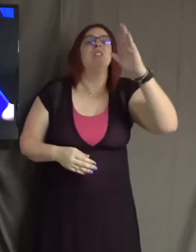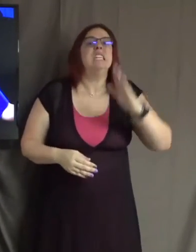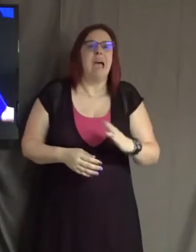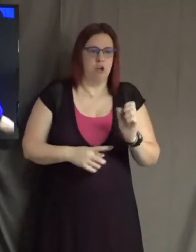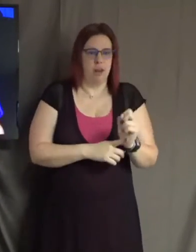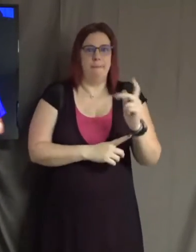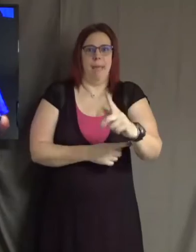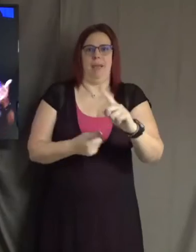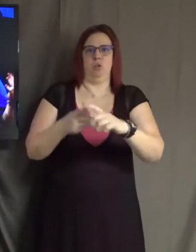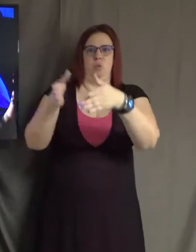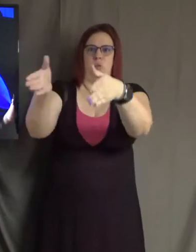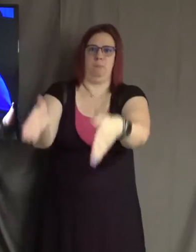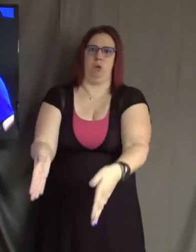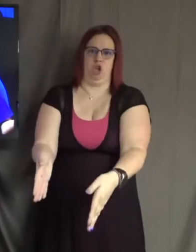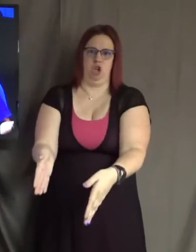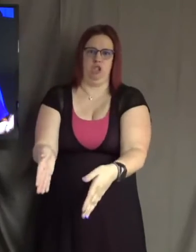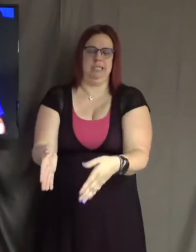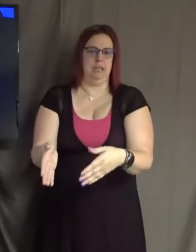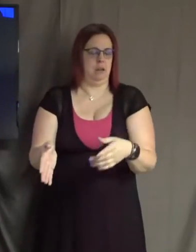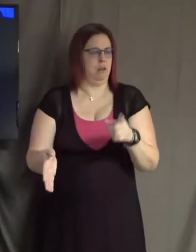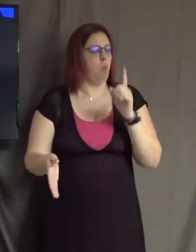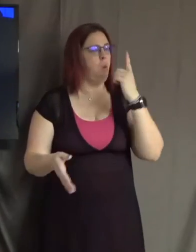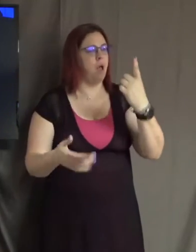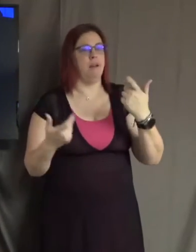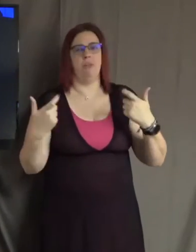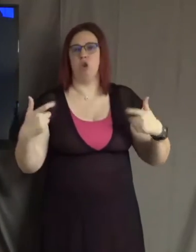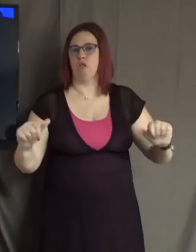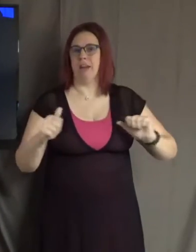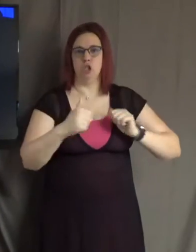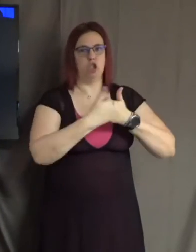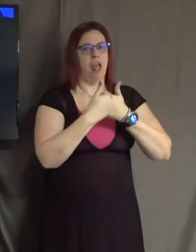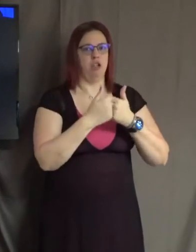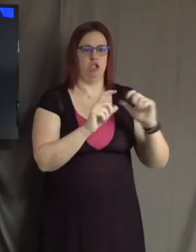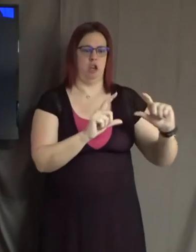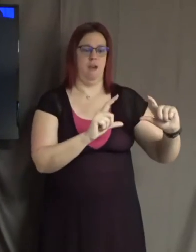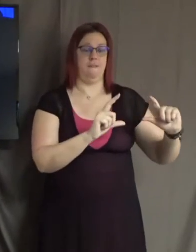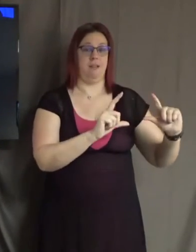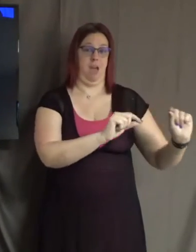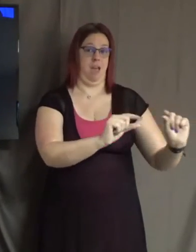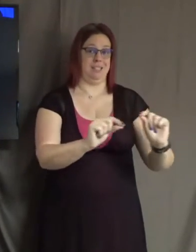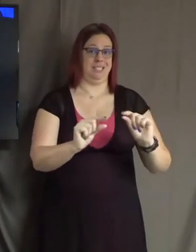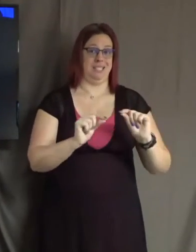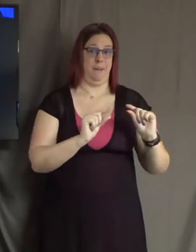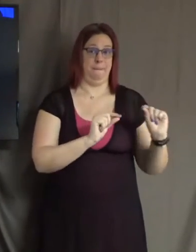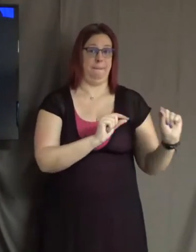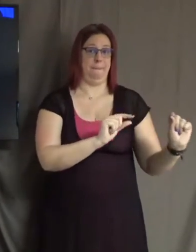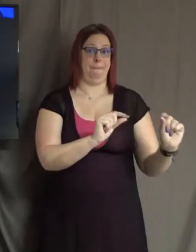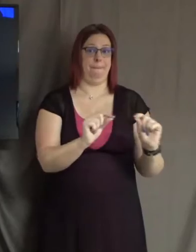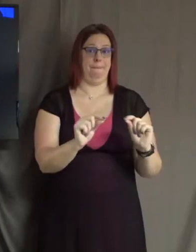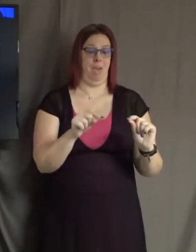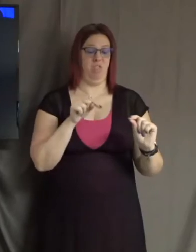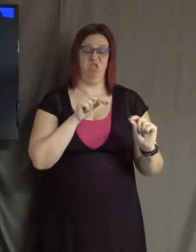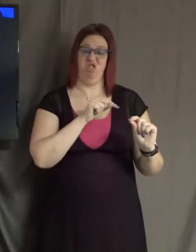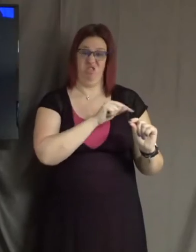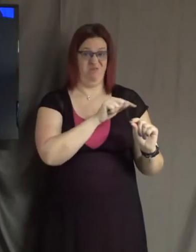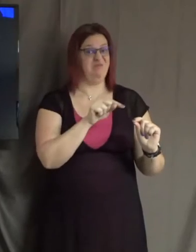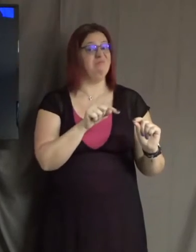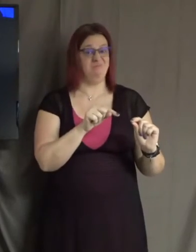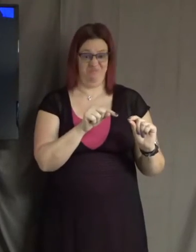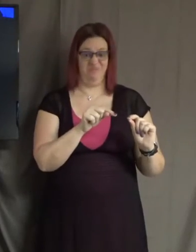And that's one of the greatest challenges of gossiping is that a lot of times those things do get back to that person. So I